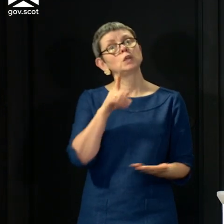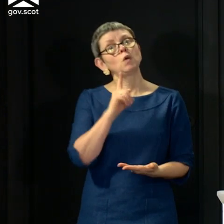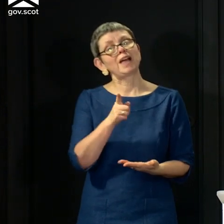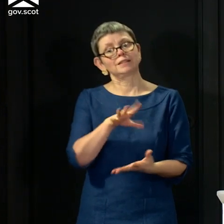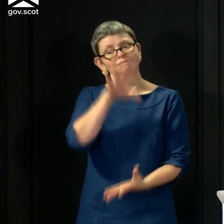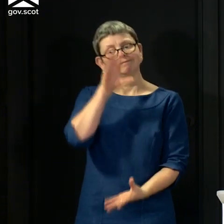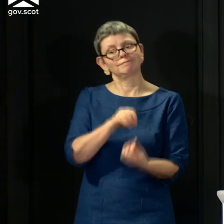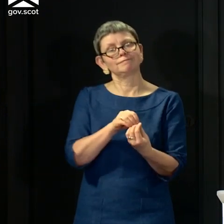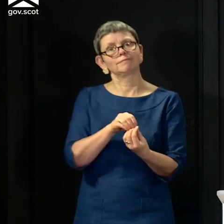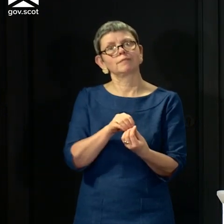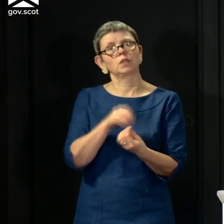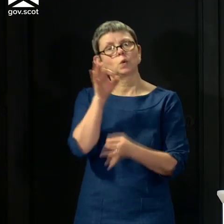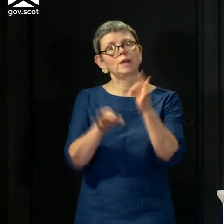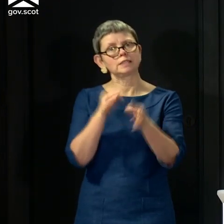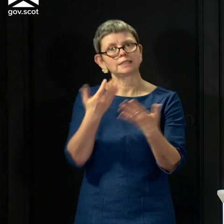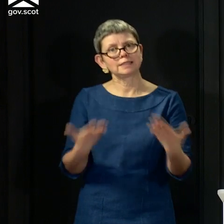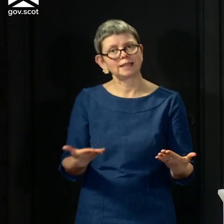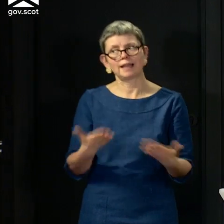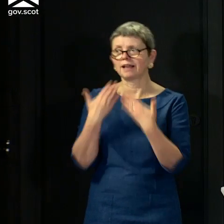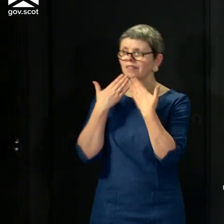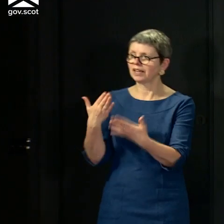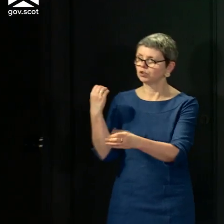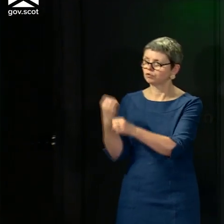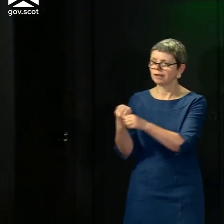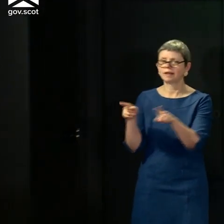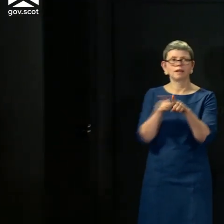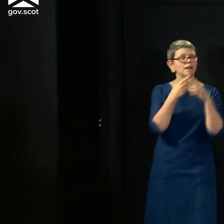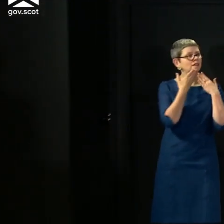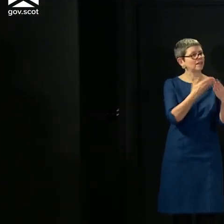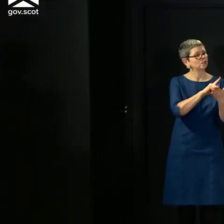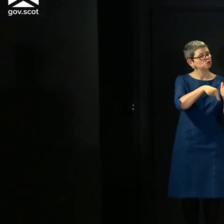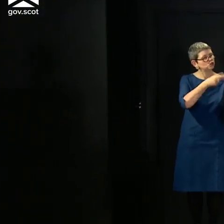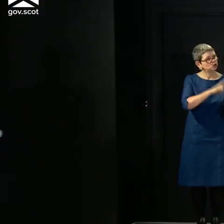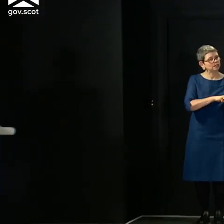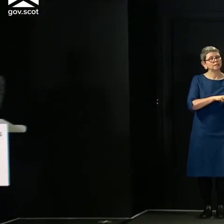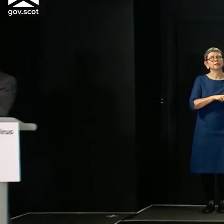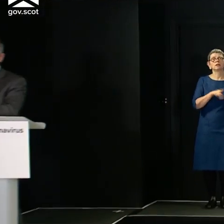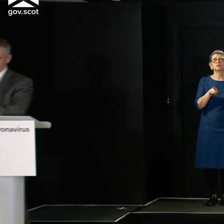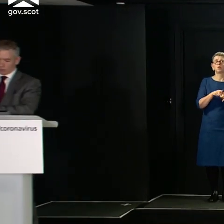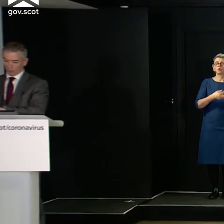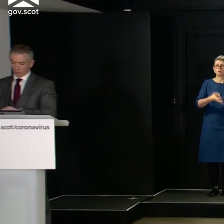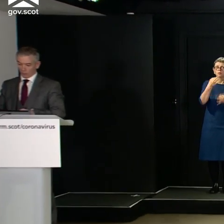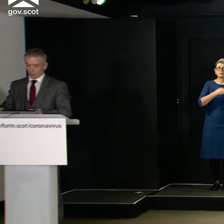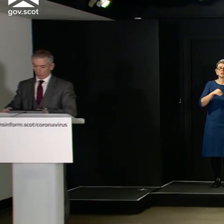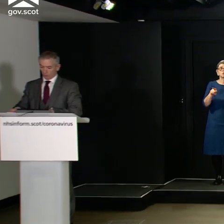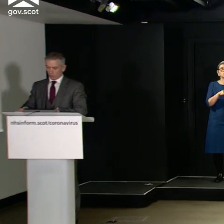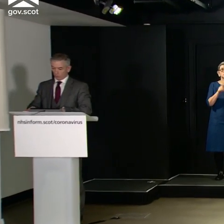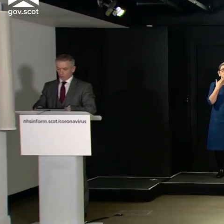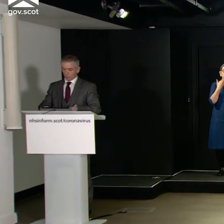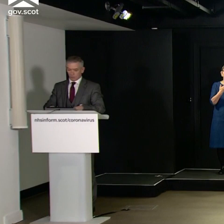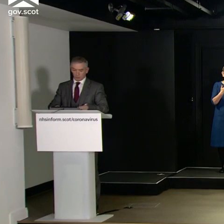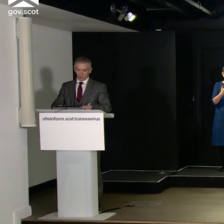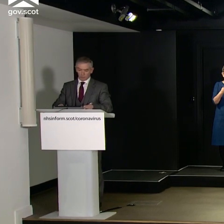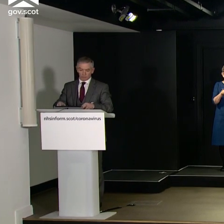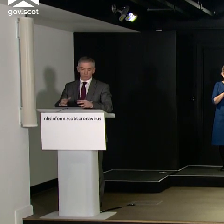I thank Gregor and Jean for joining me today and answering questions? Can I also thank, as usual,